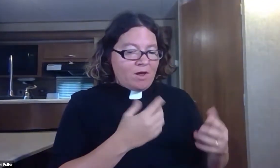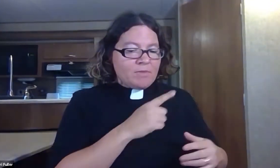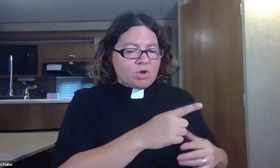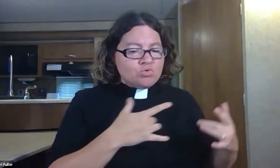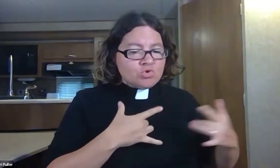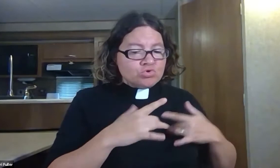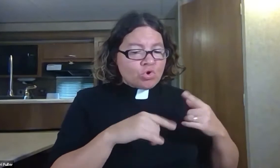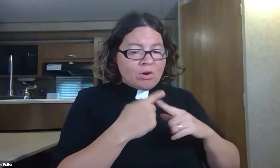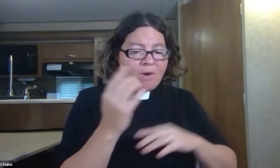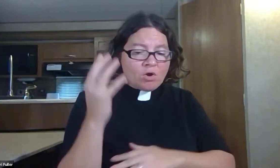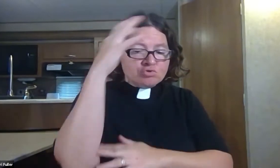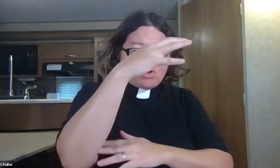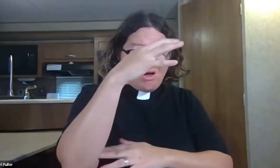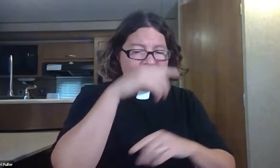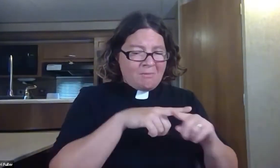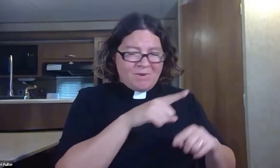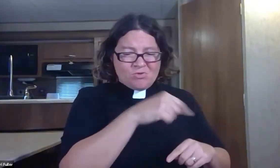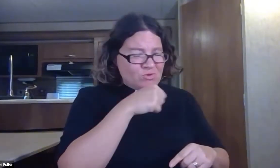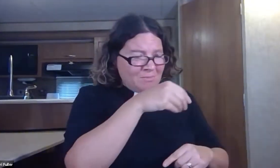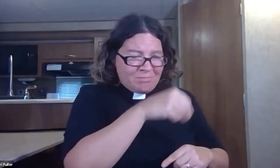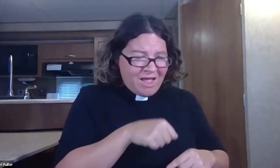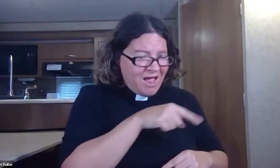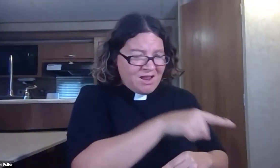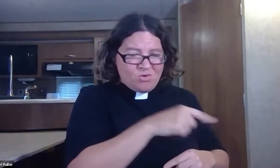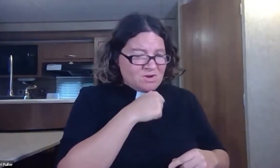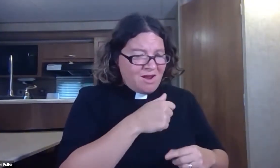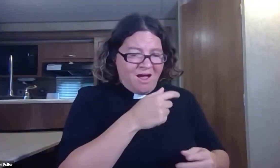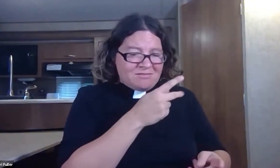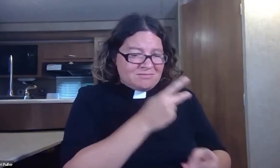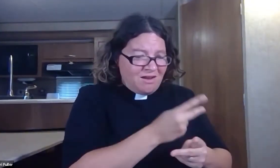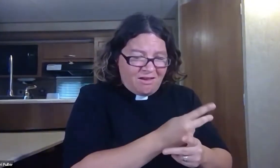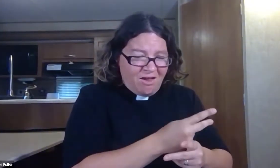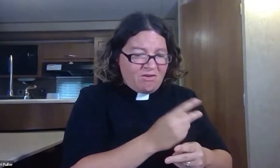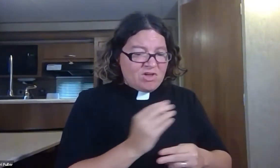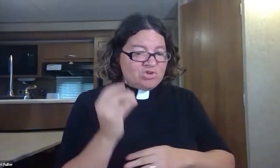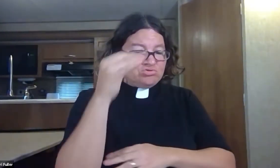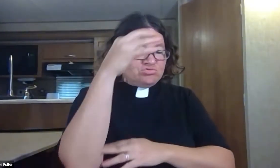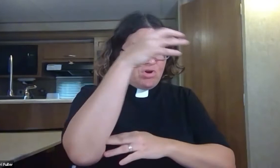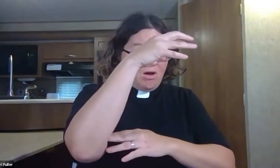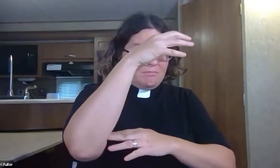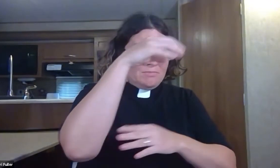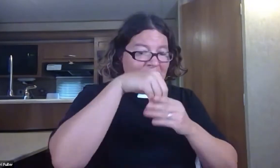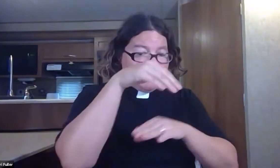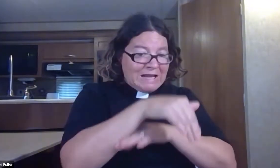But the Lord said, You were concerned about the shrub, but you didn't plant it, nor take care of it.